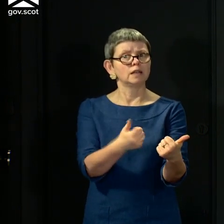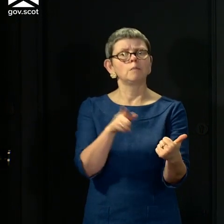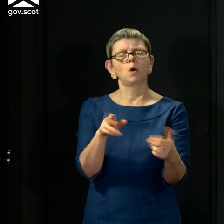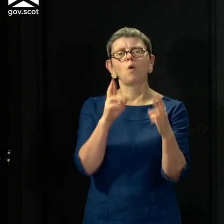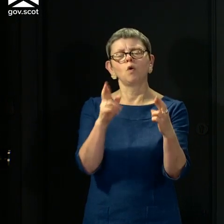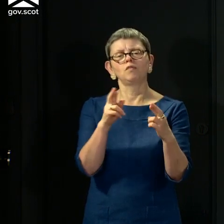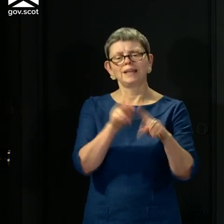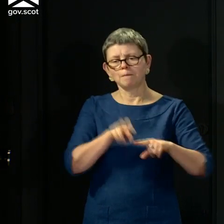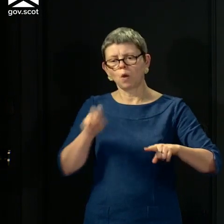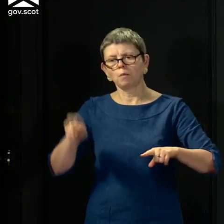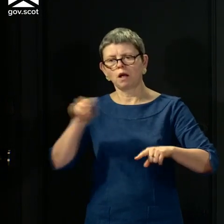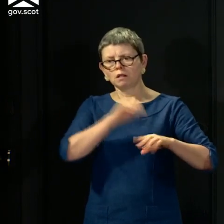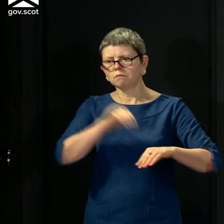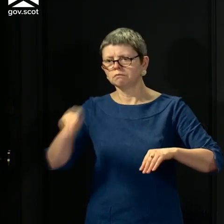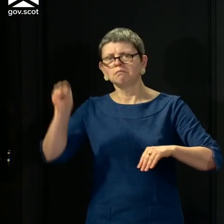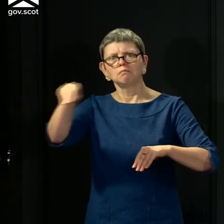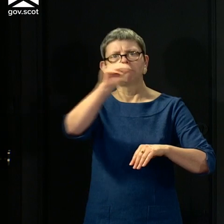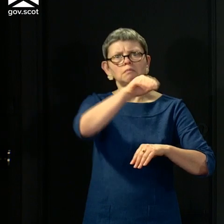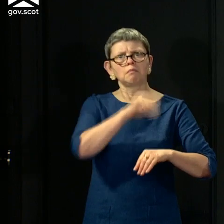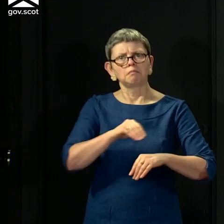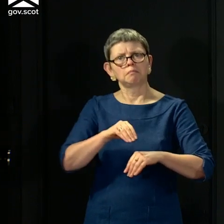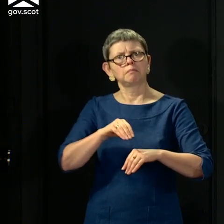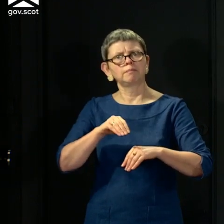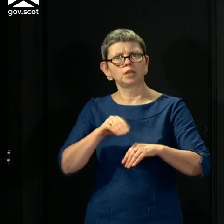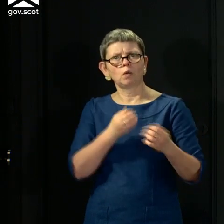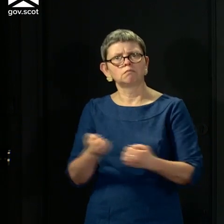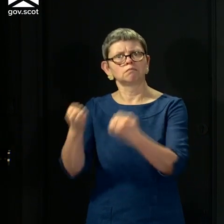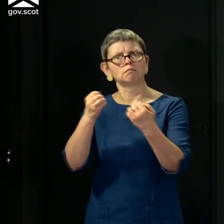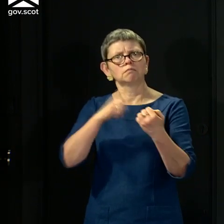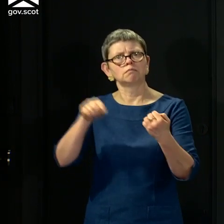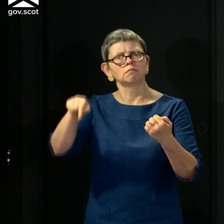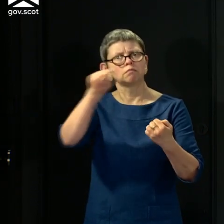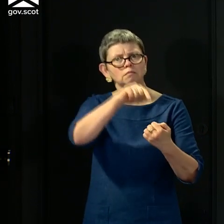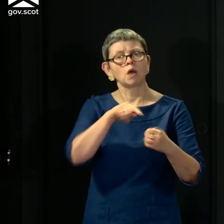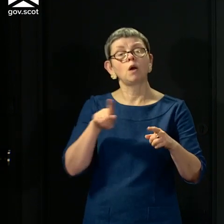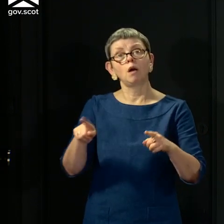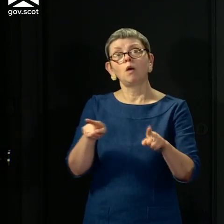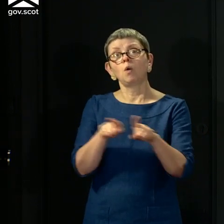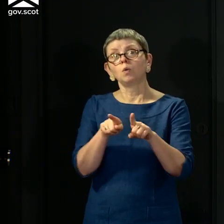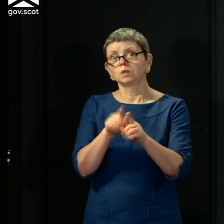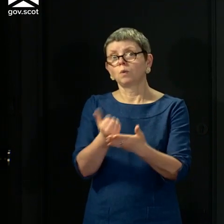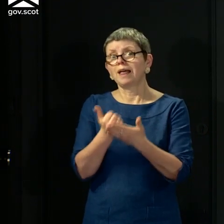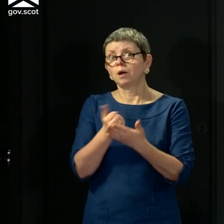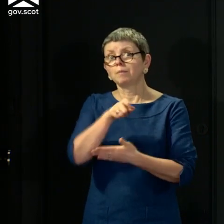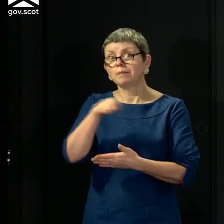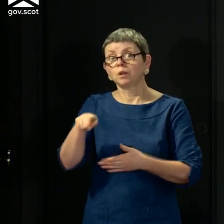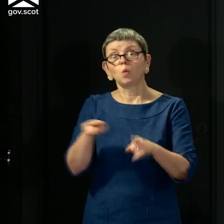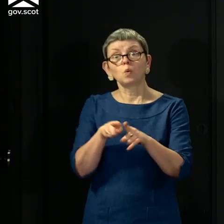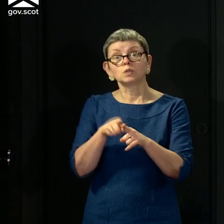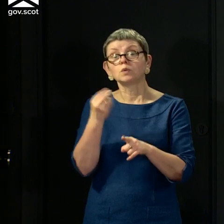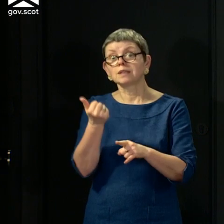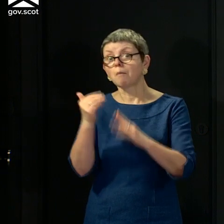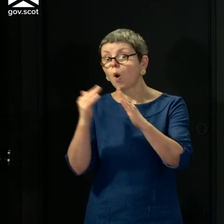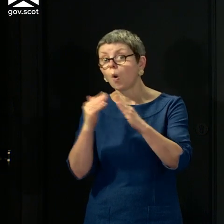access to more home testing. So you would get a testing kit delivered to your home that's already been used at quite small levels